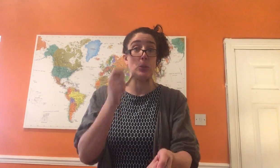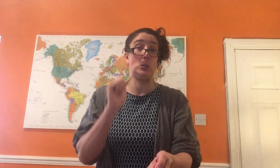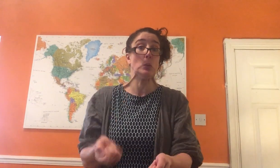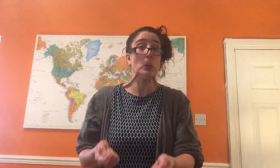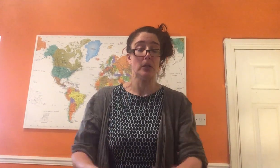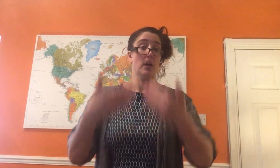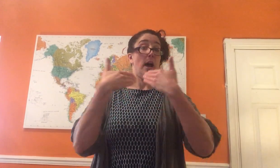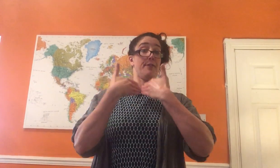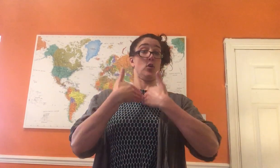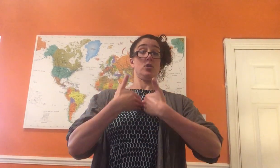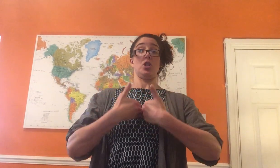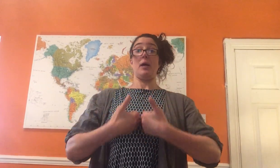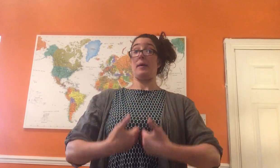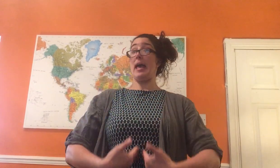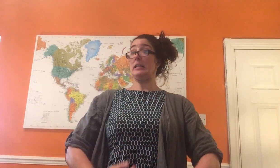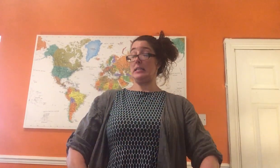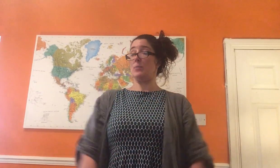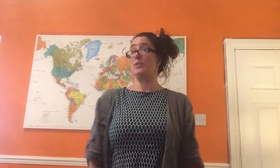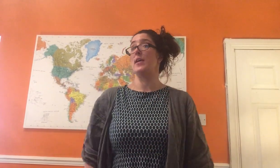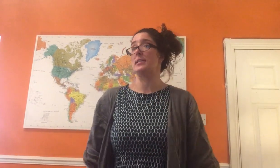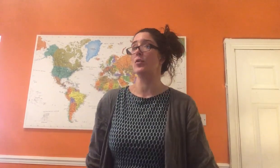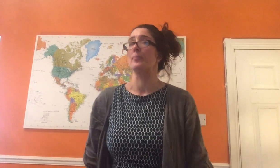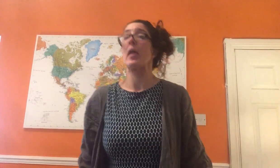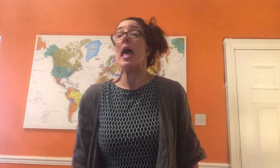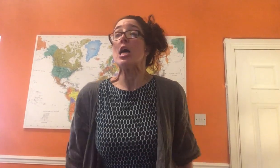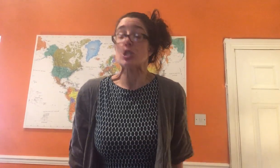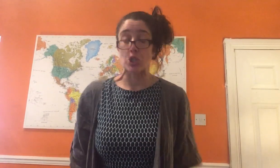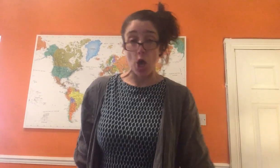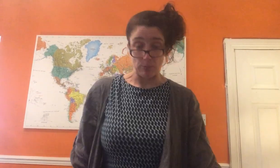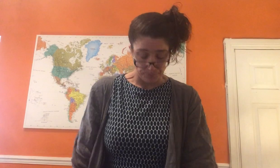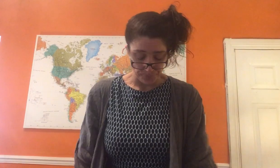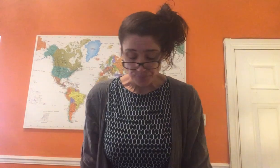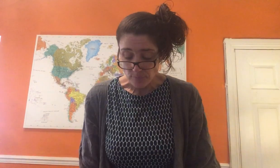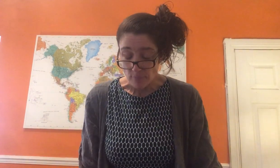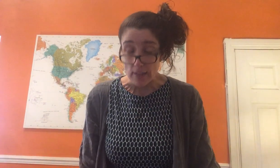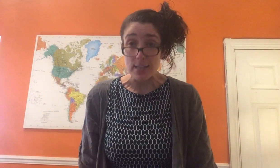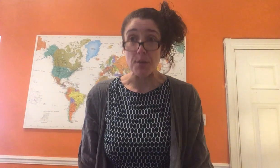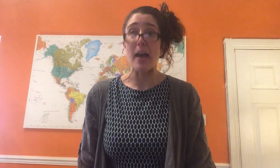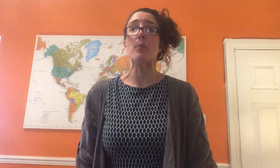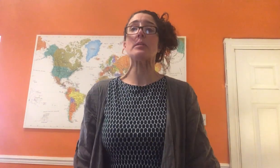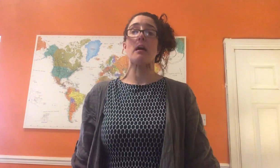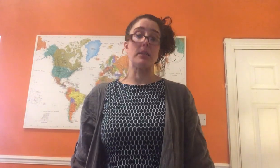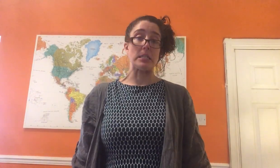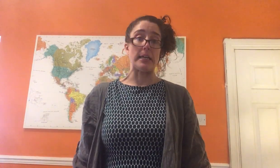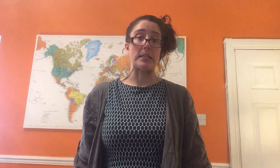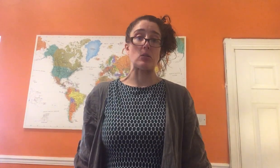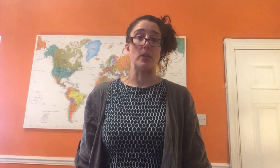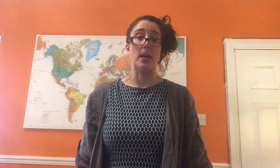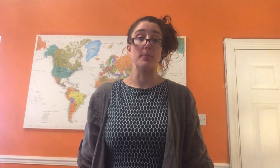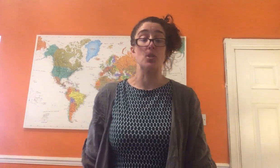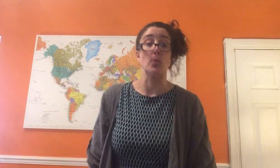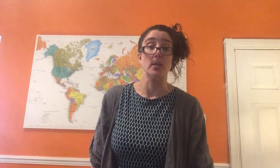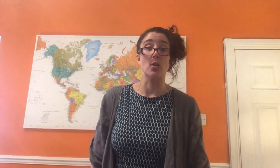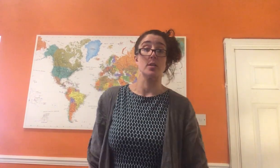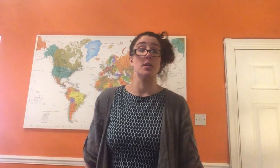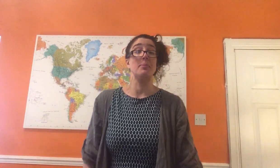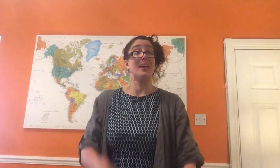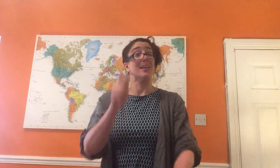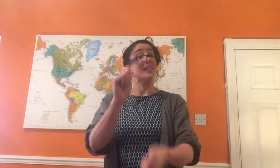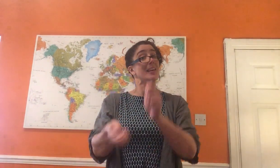too soon. I forgot to show how elegant he was first of all. So, that was our dinosaur that comes to join the concert playing the